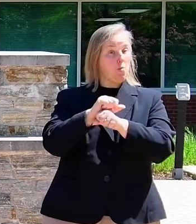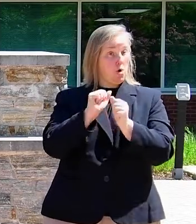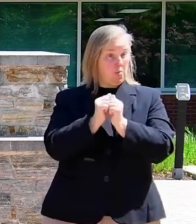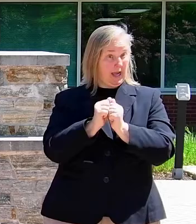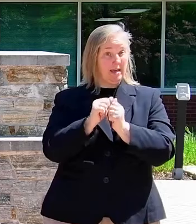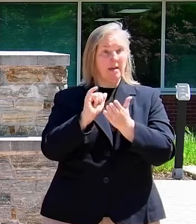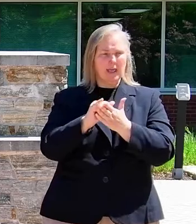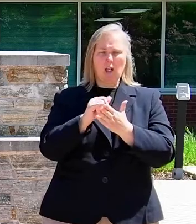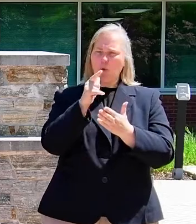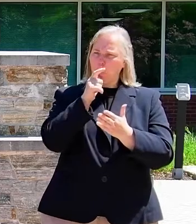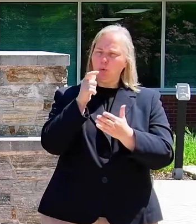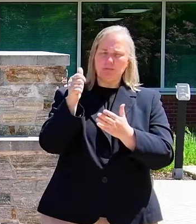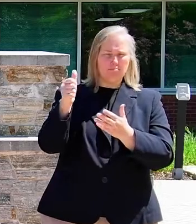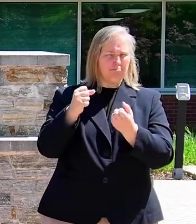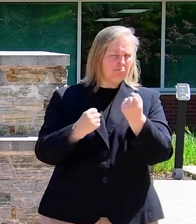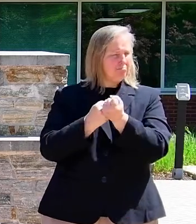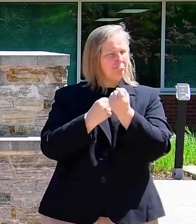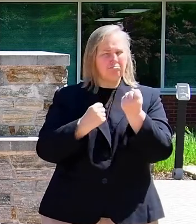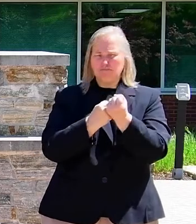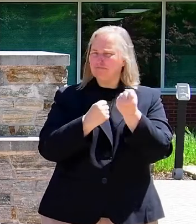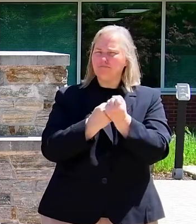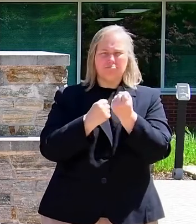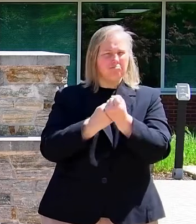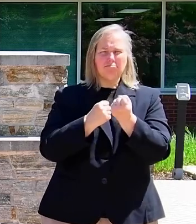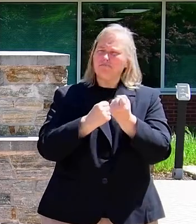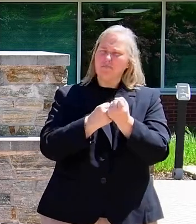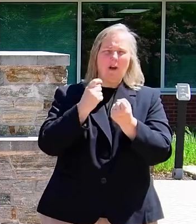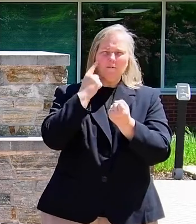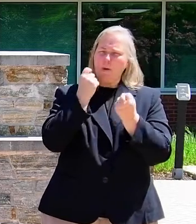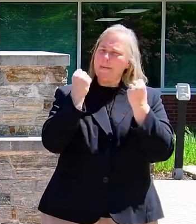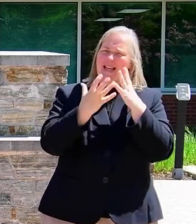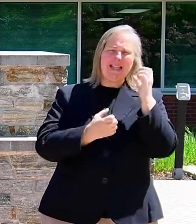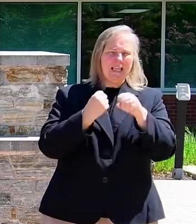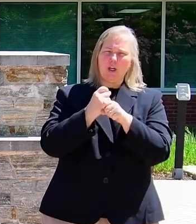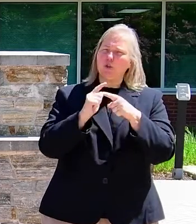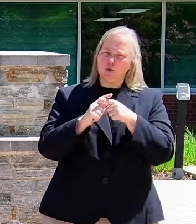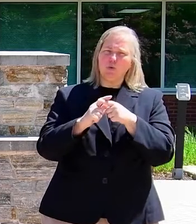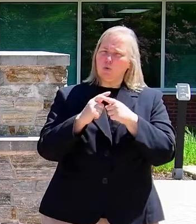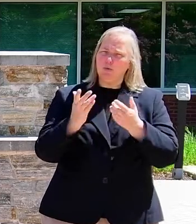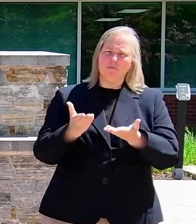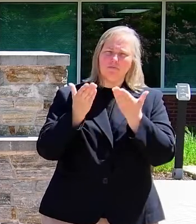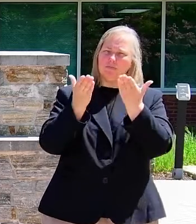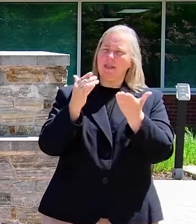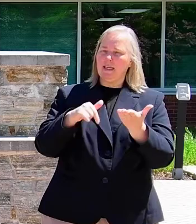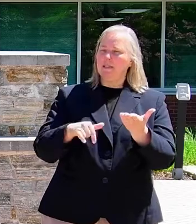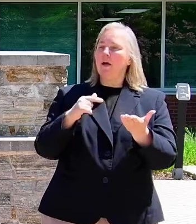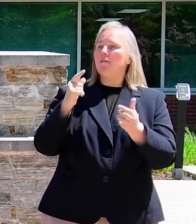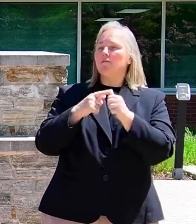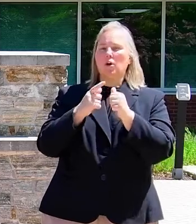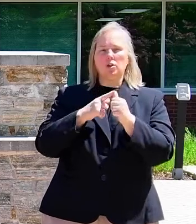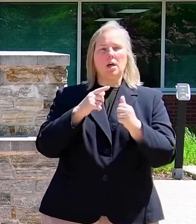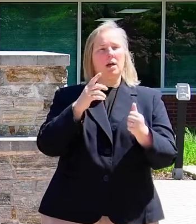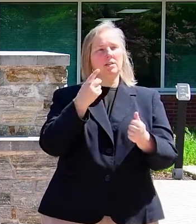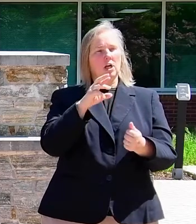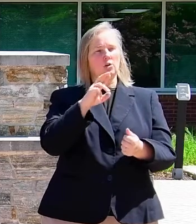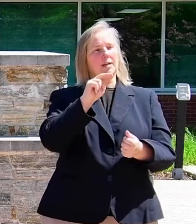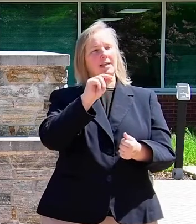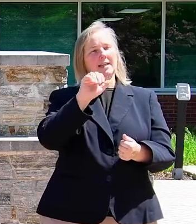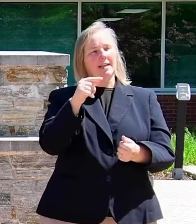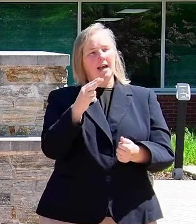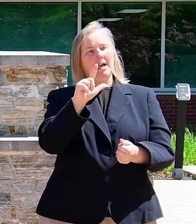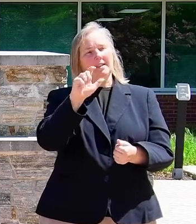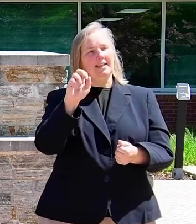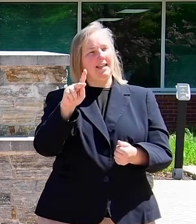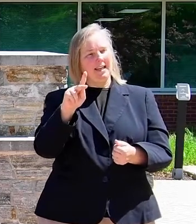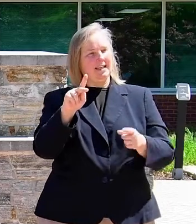have been tireless advocates for years, years for bringing this forward. First, I'd like to thank Dr. Nia Leek, who is our